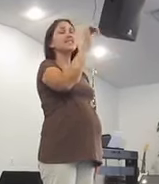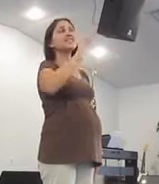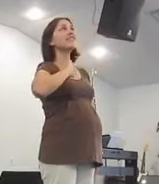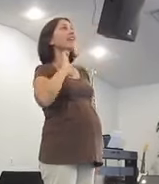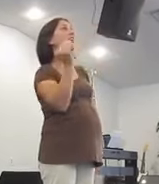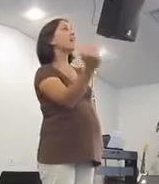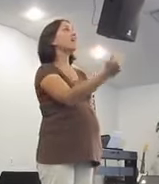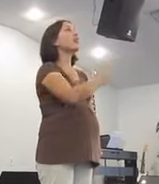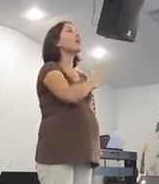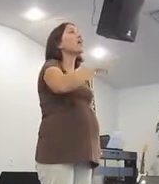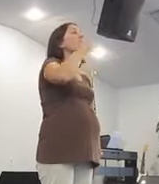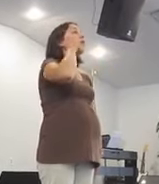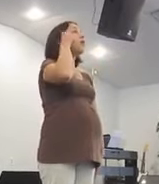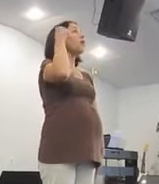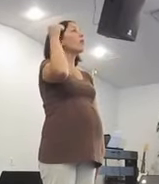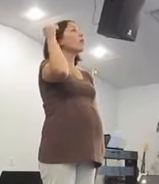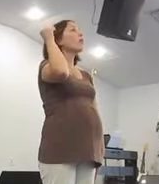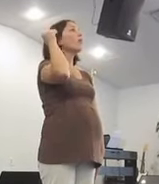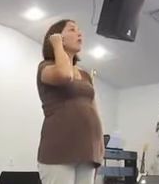is not our home